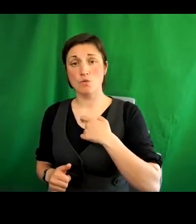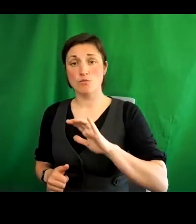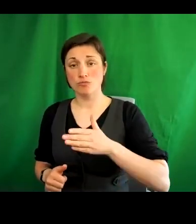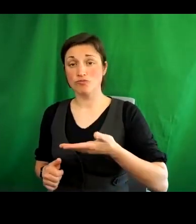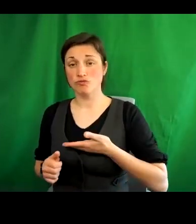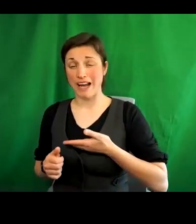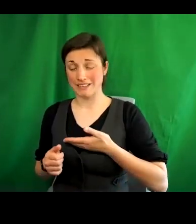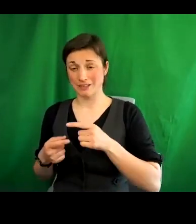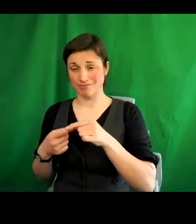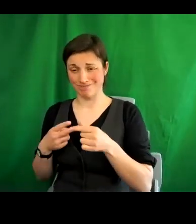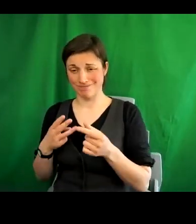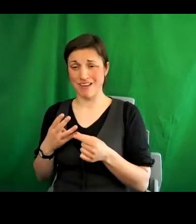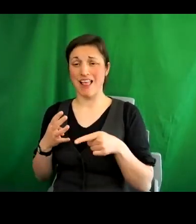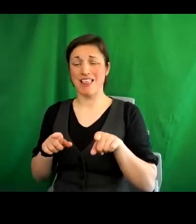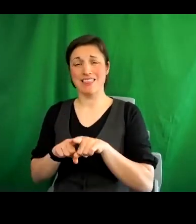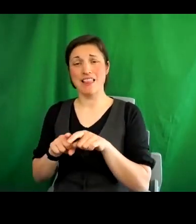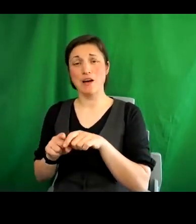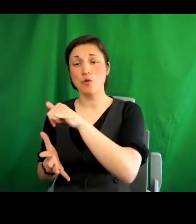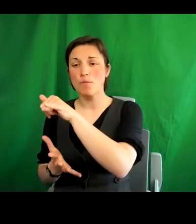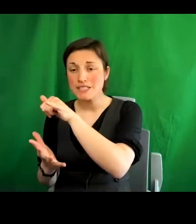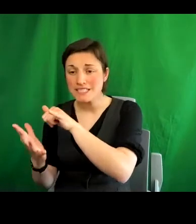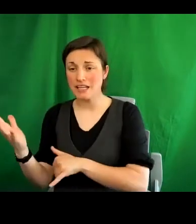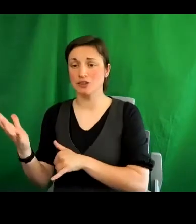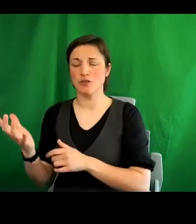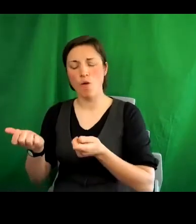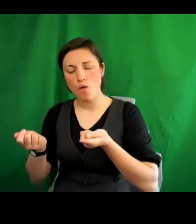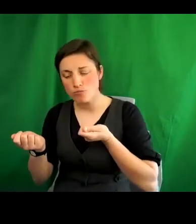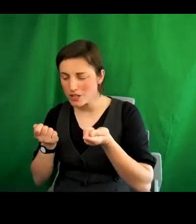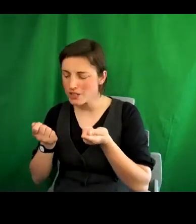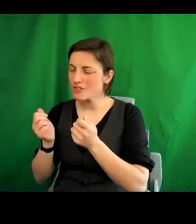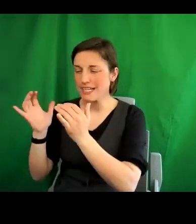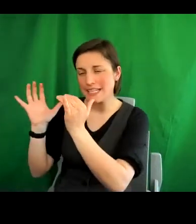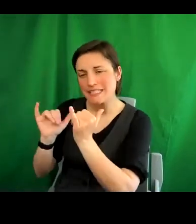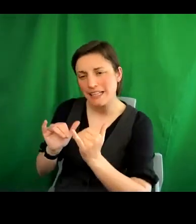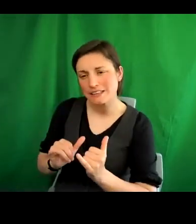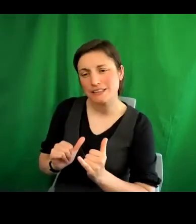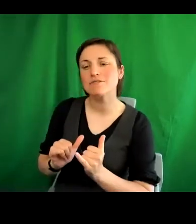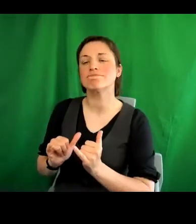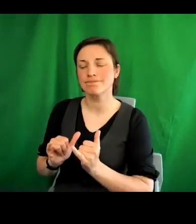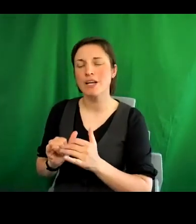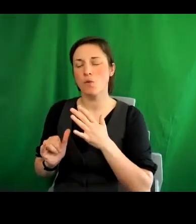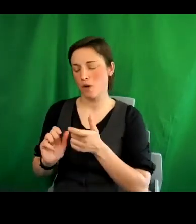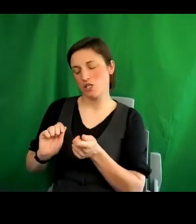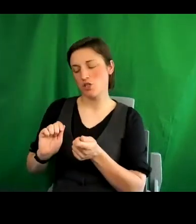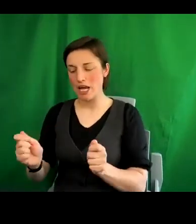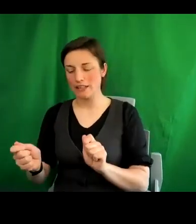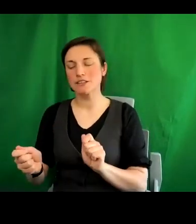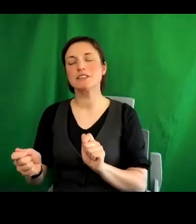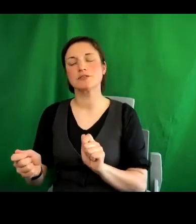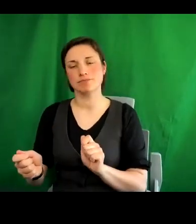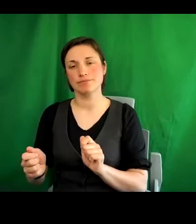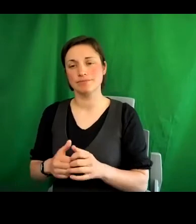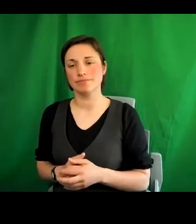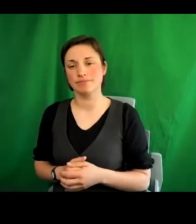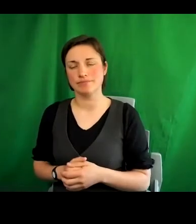indicators to shape the advocacy that will bring about that change. More broadly, I felt